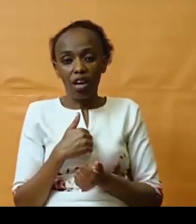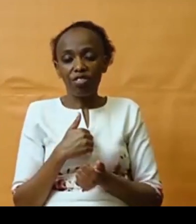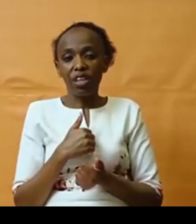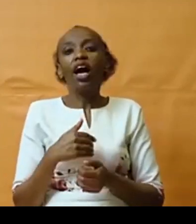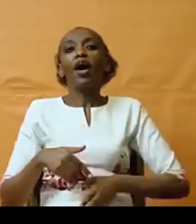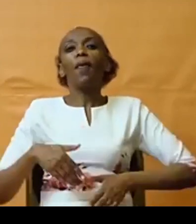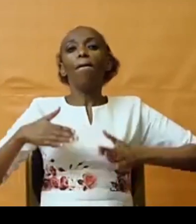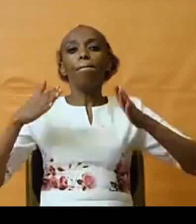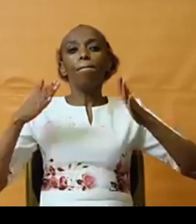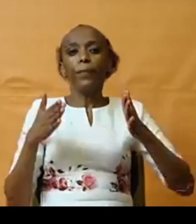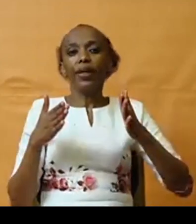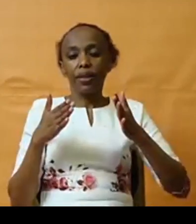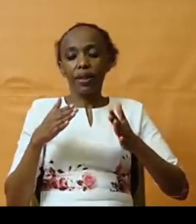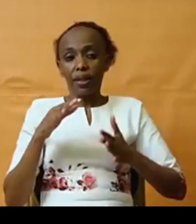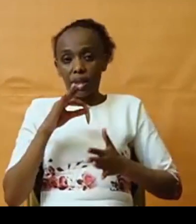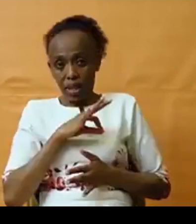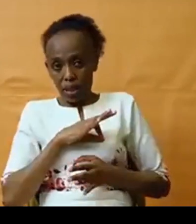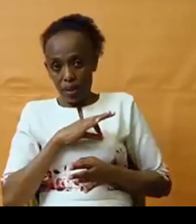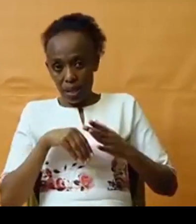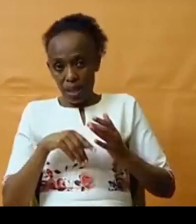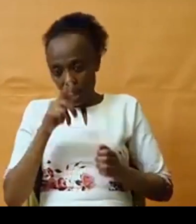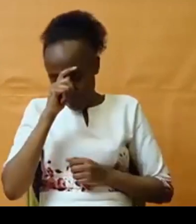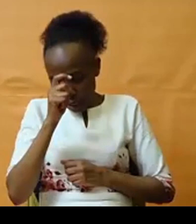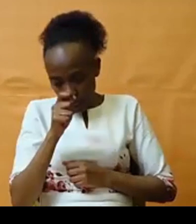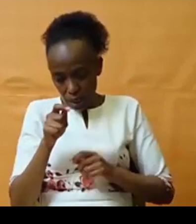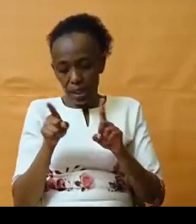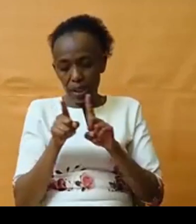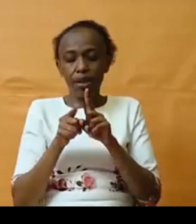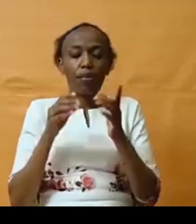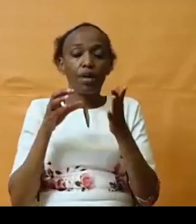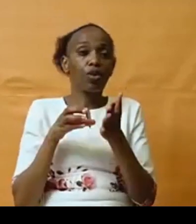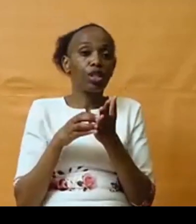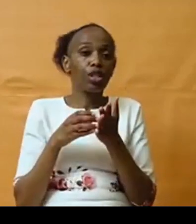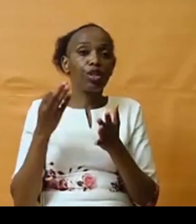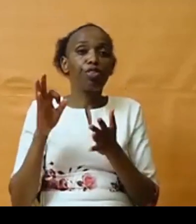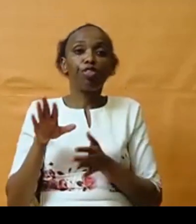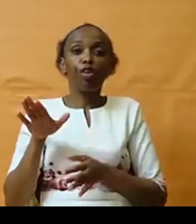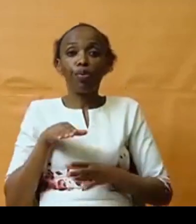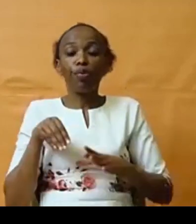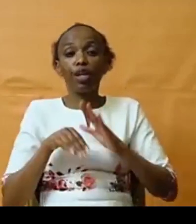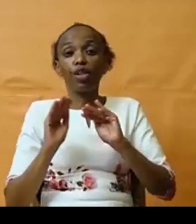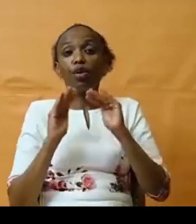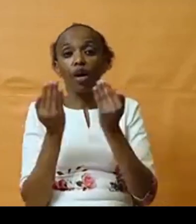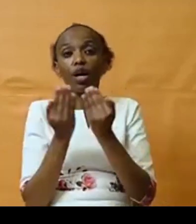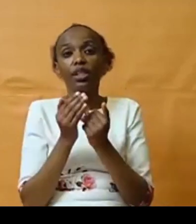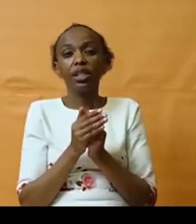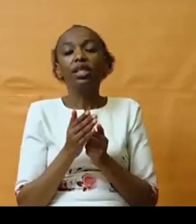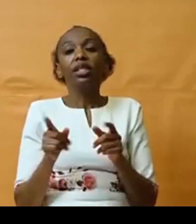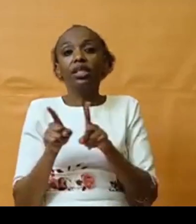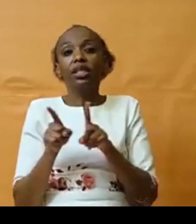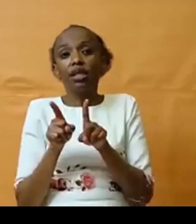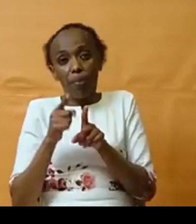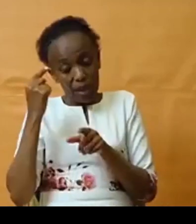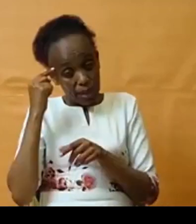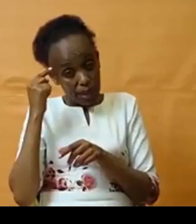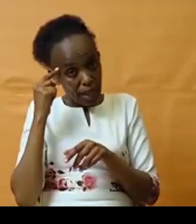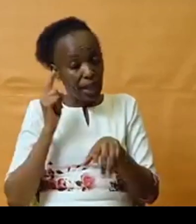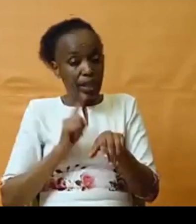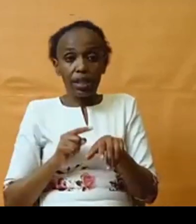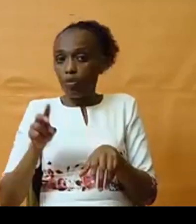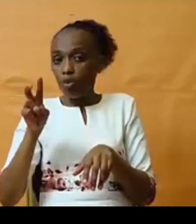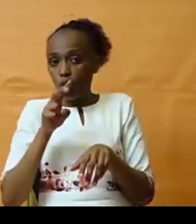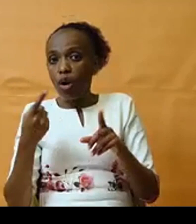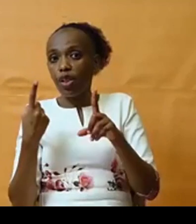impact in terms of the dignity and conditions for women as well. I also think that when you look at the